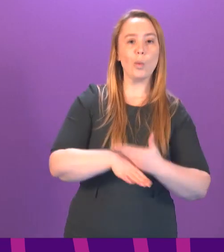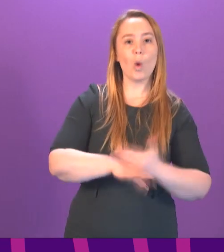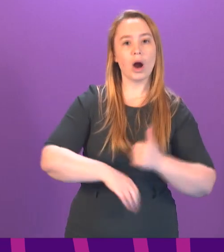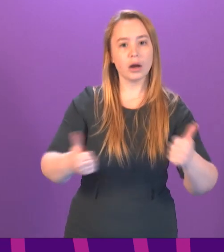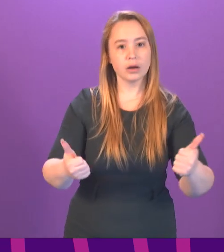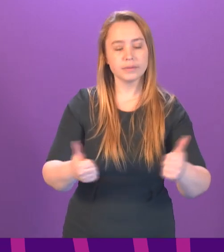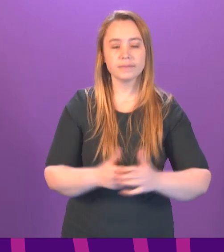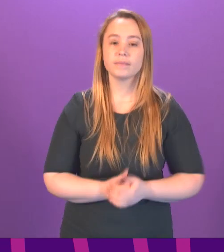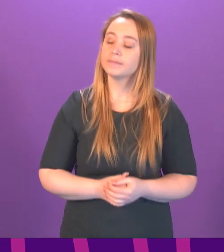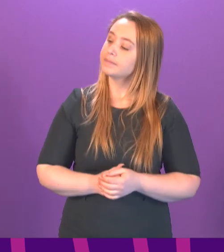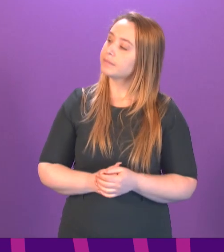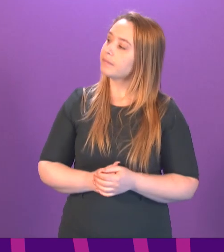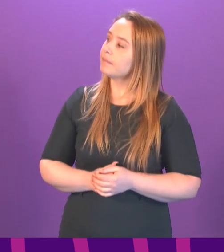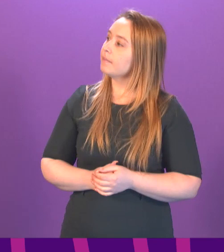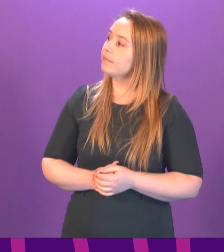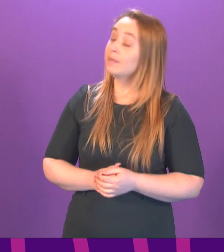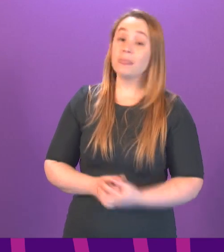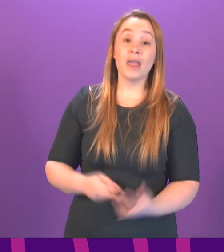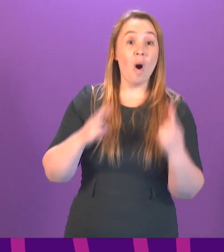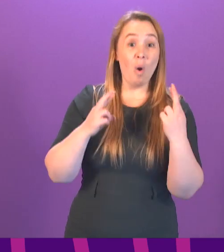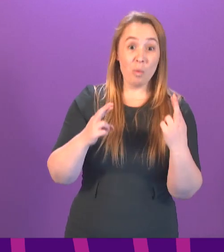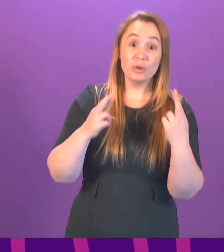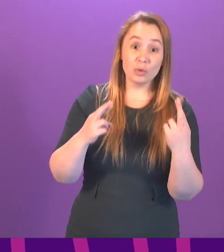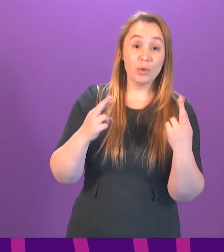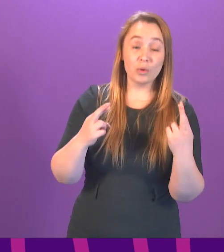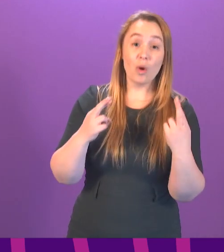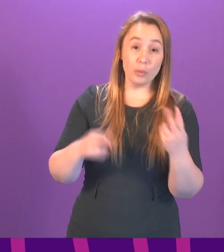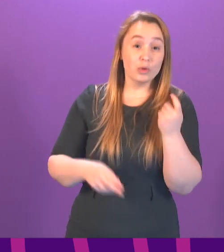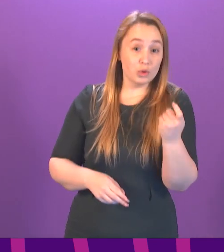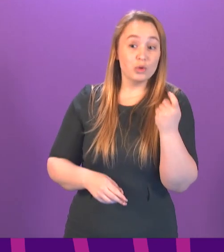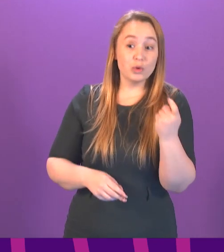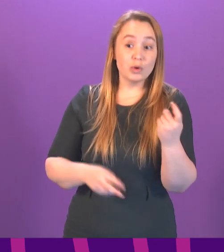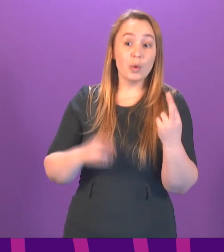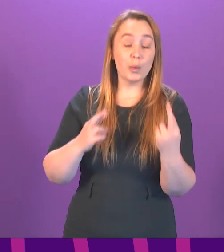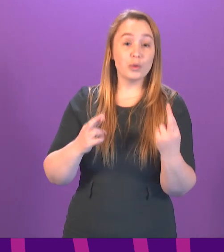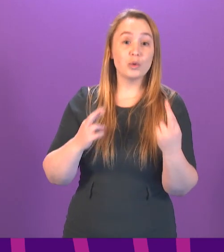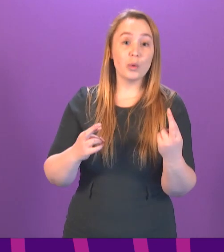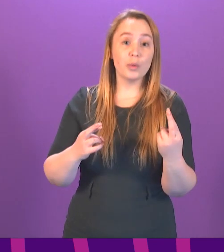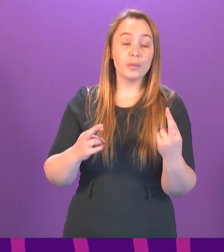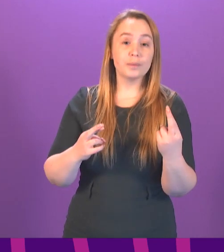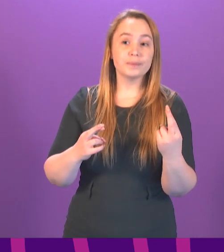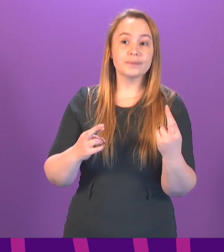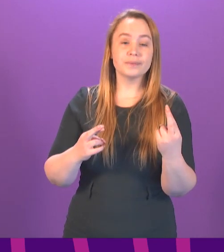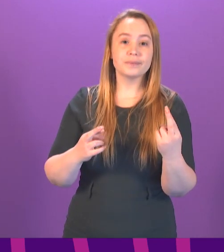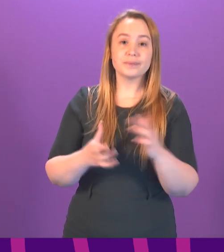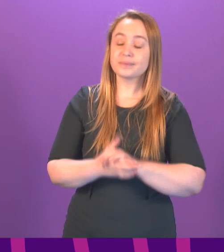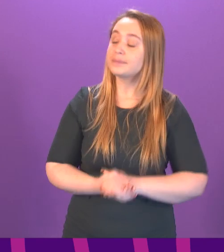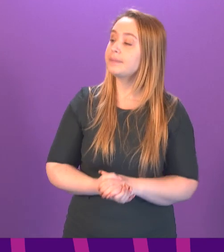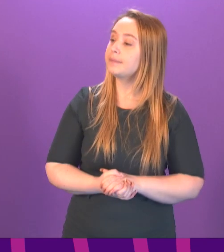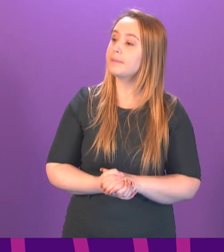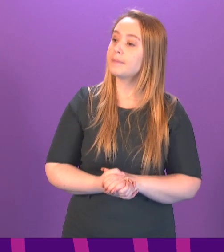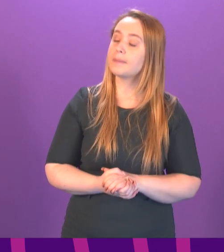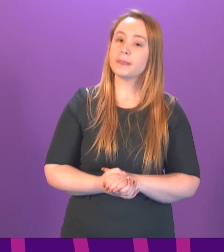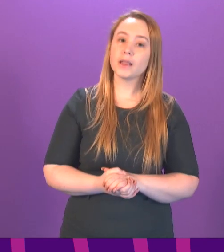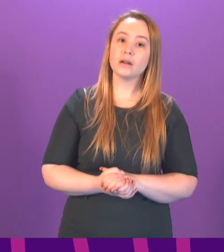I very much hope that we can reach that position soon. But I, just as I have tried to avoid